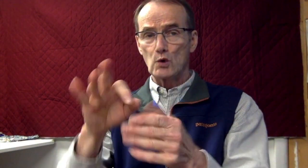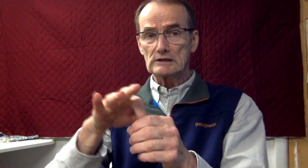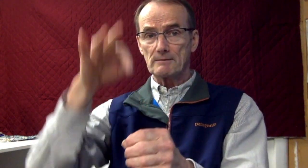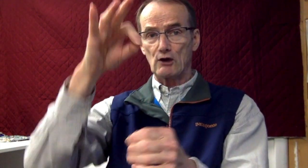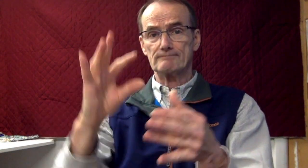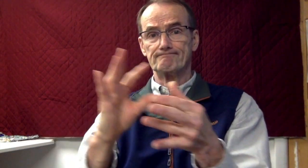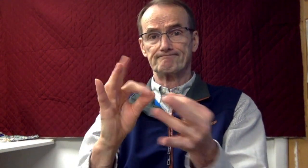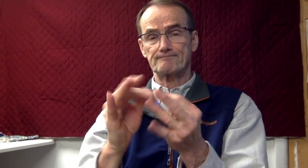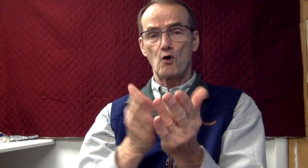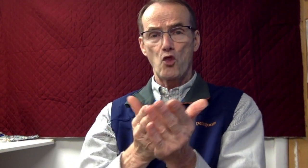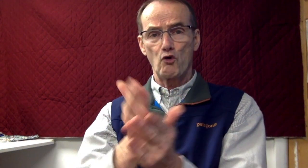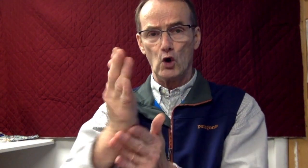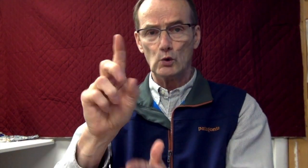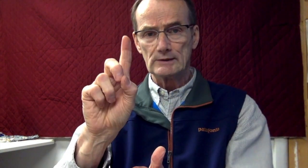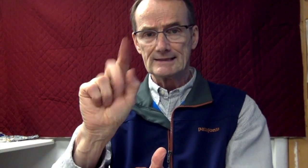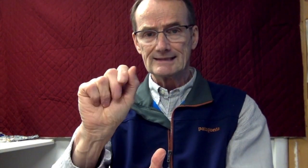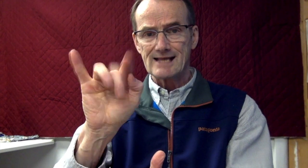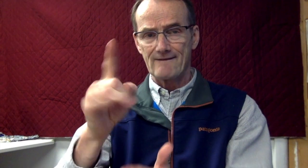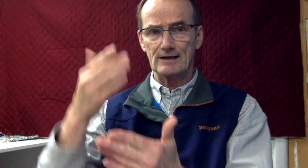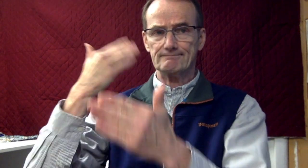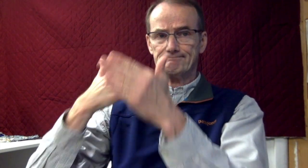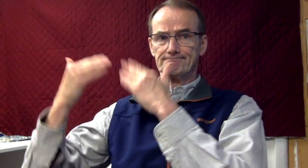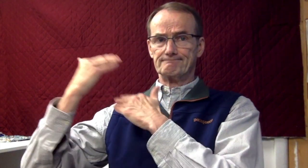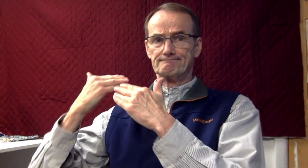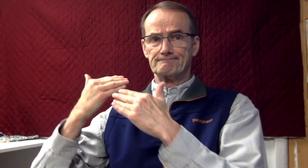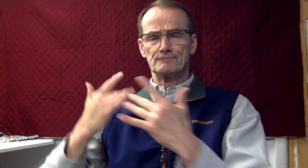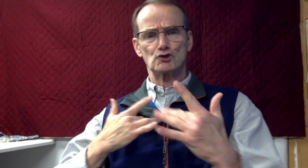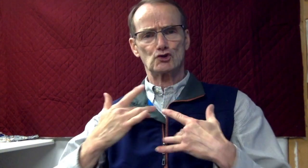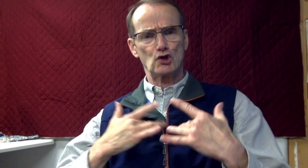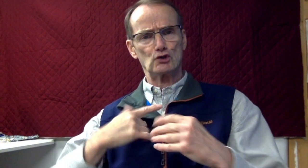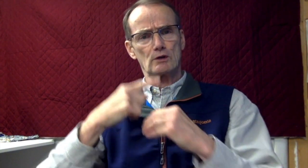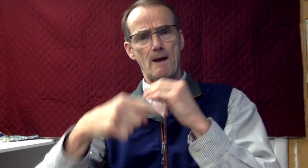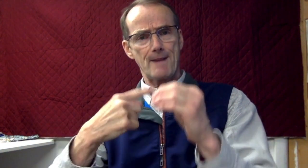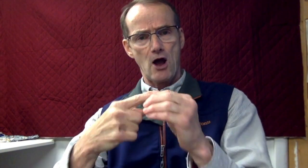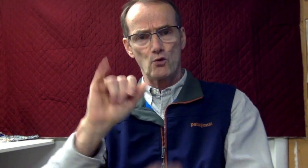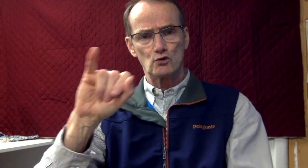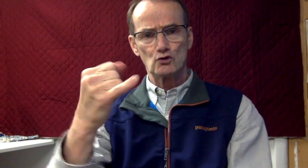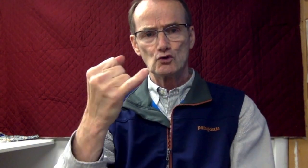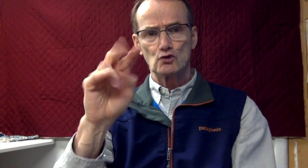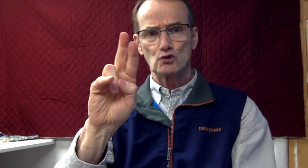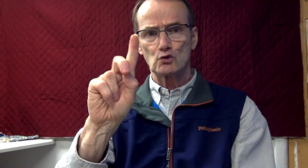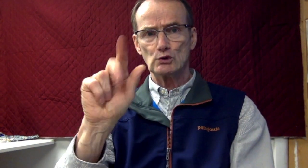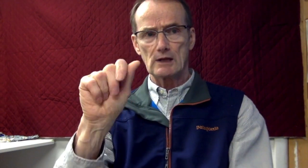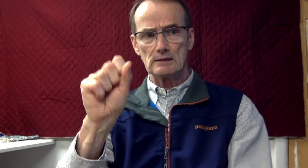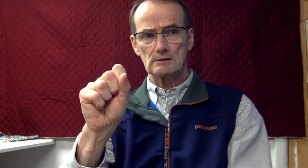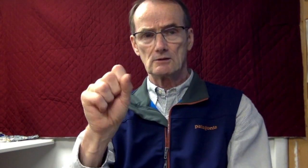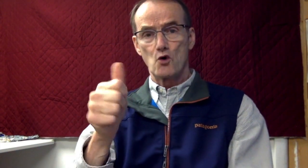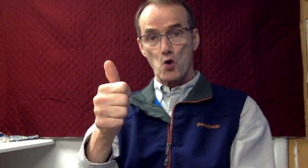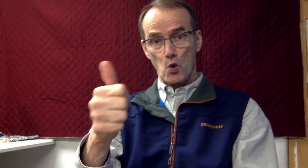brothers, the scripture had to be fulfilled, which the Holy Spirit spoke beforehand through the mouth of David, concerning Judas,